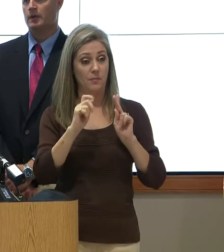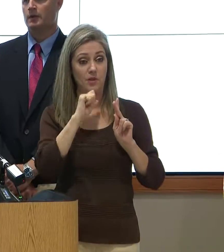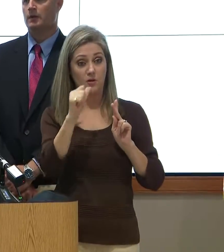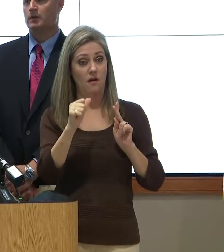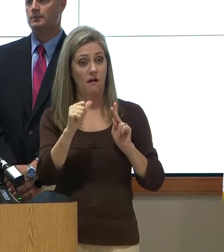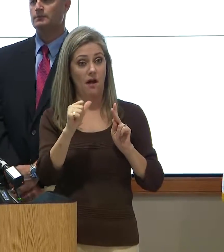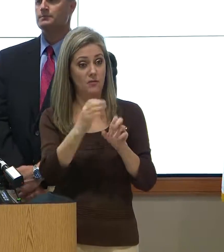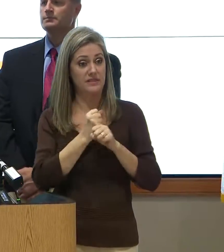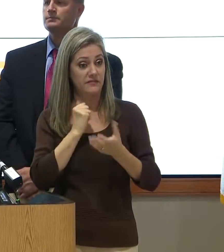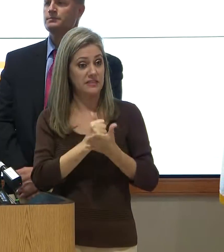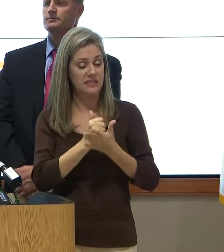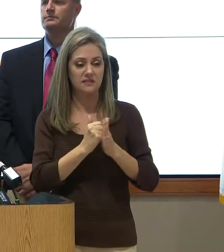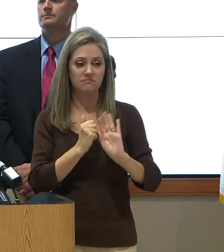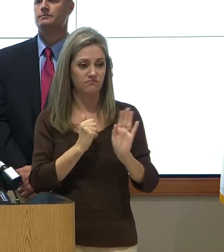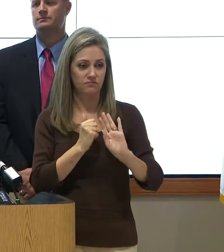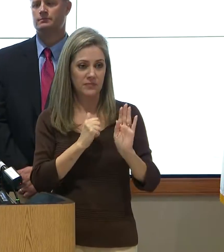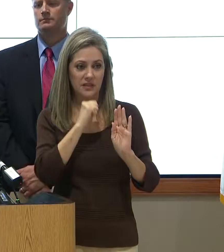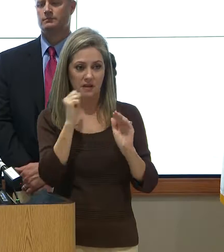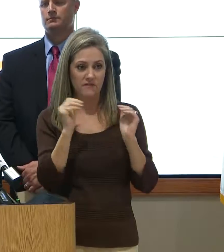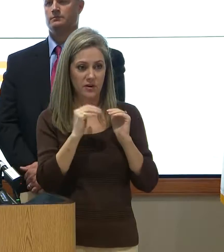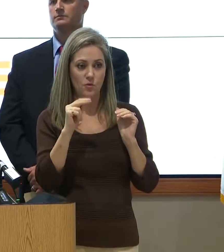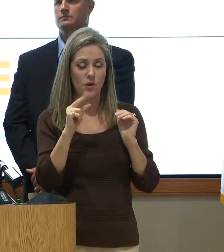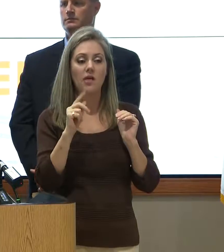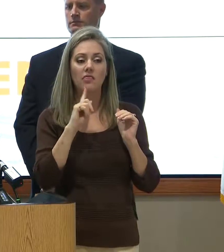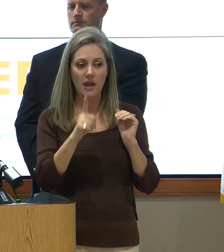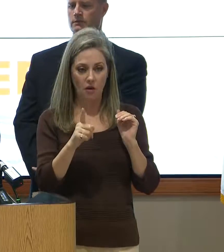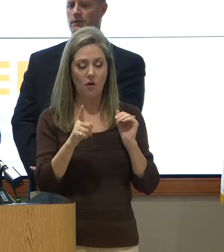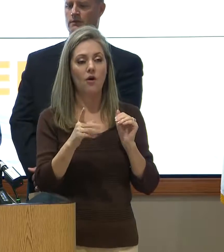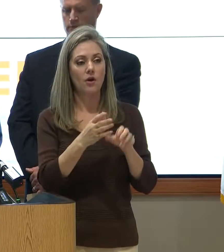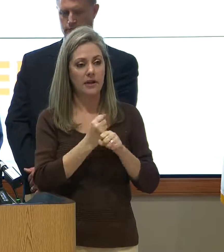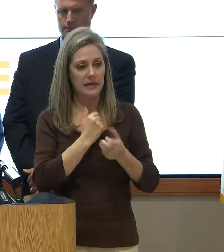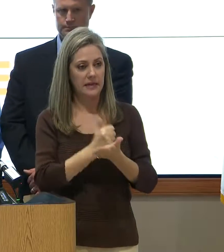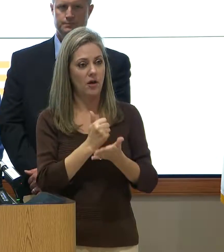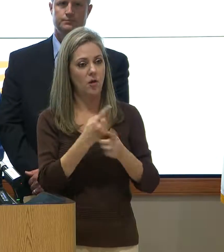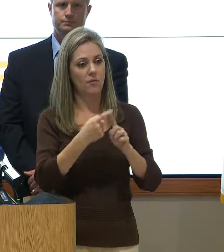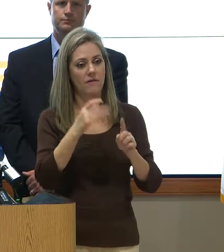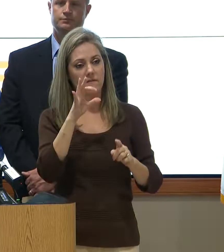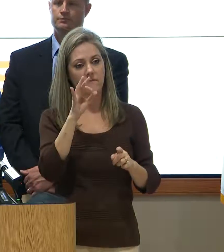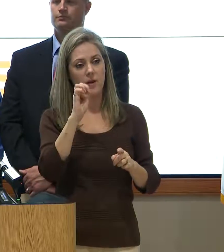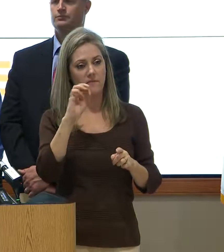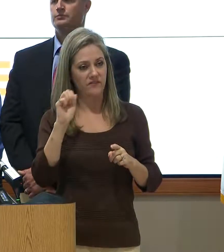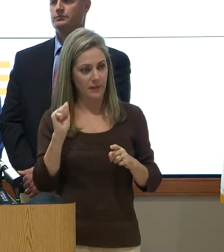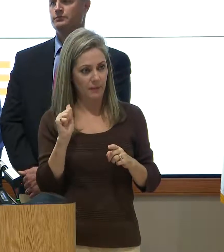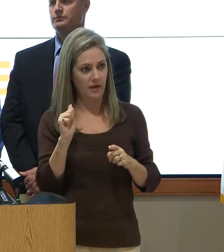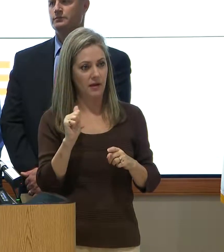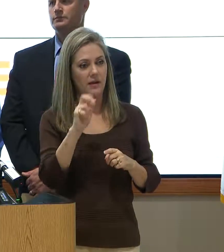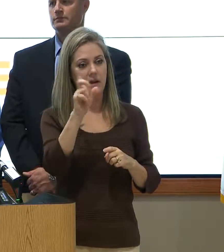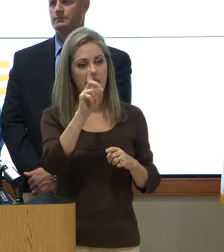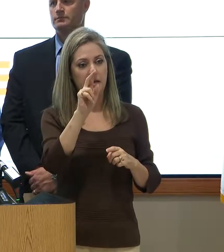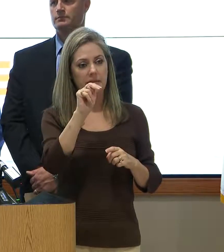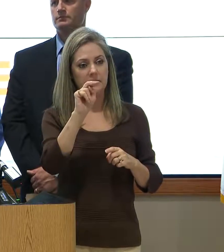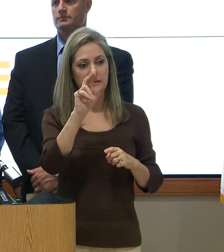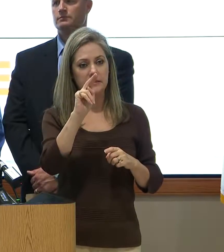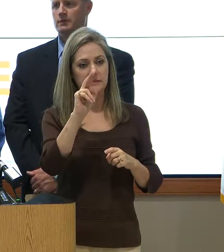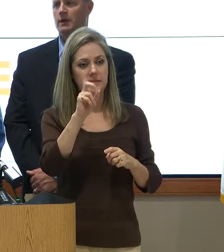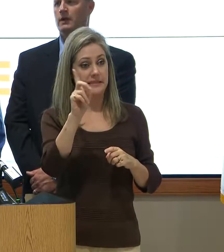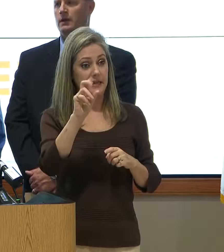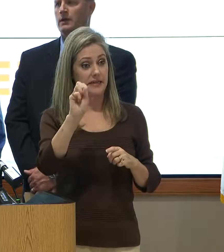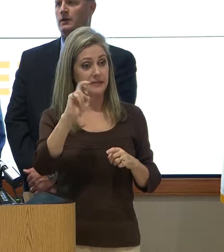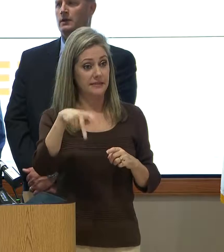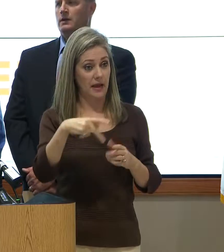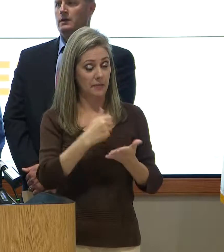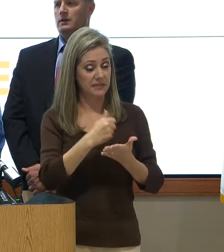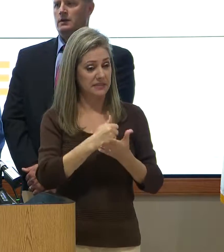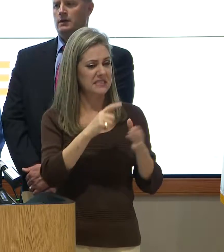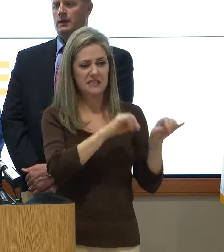fair statement. The people in Bear Creek are getting assistance from FEMA. They are getting D-SNAP assistance. They're getting the same assistance